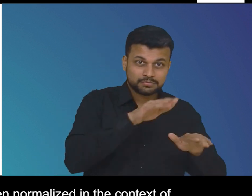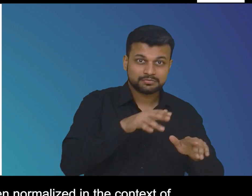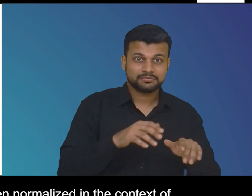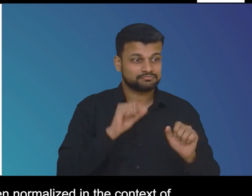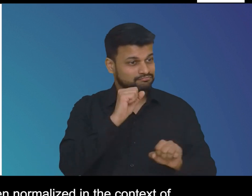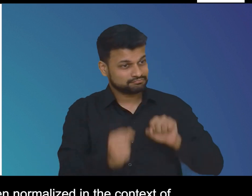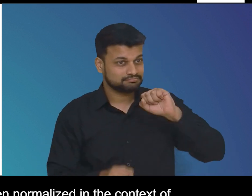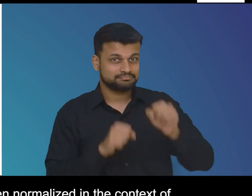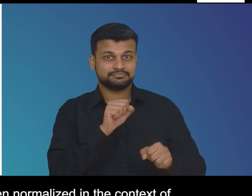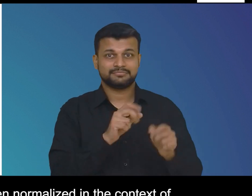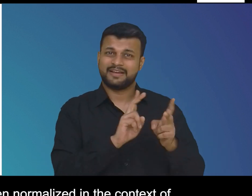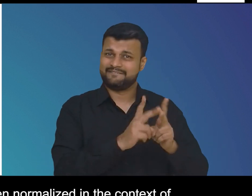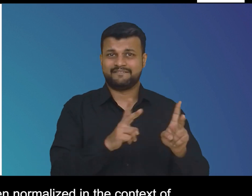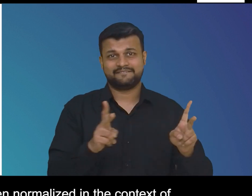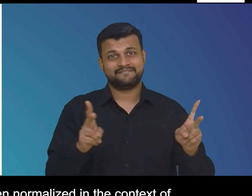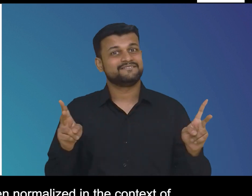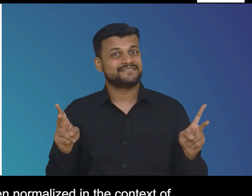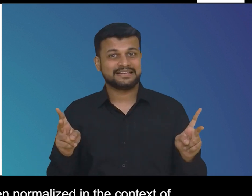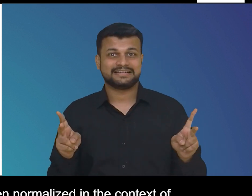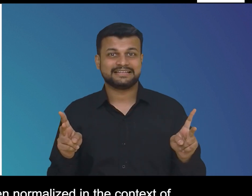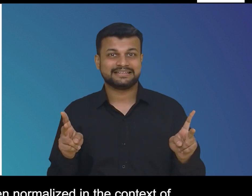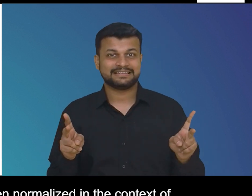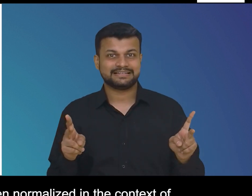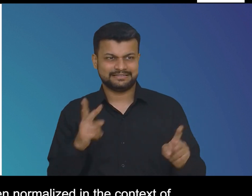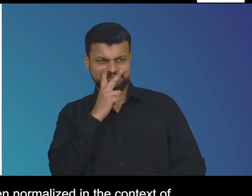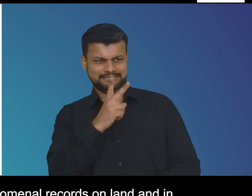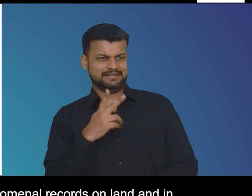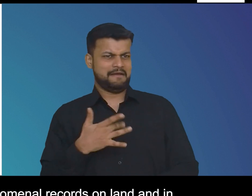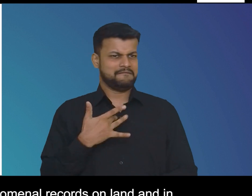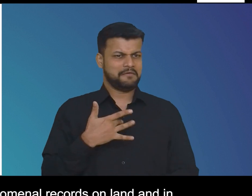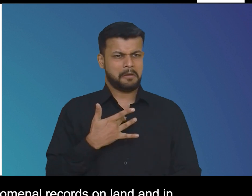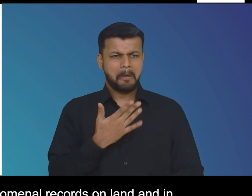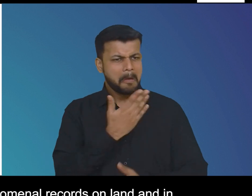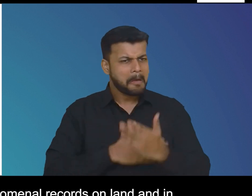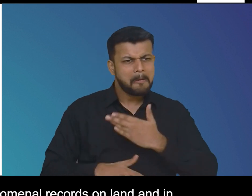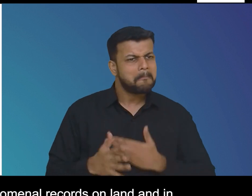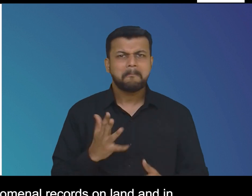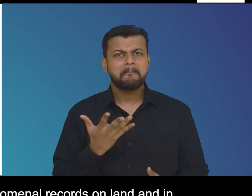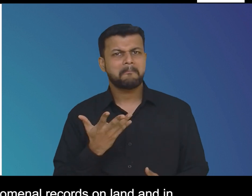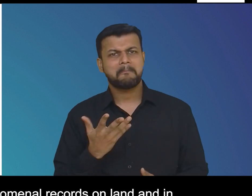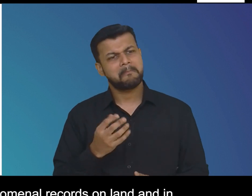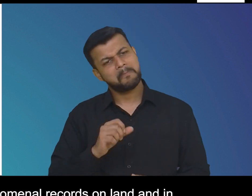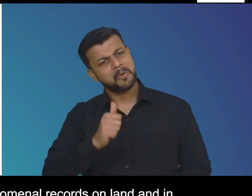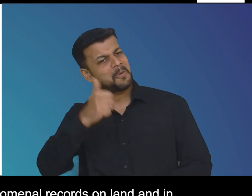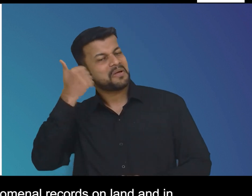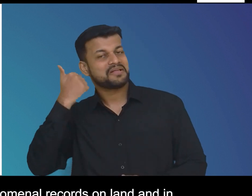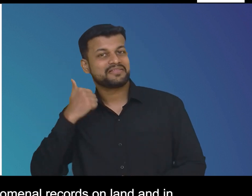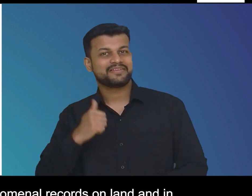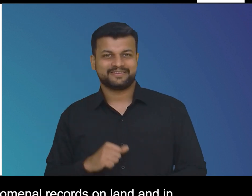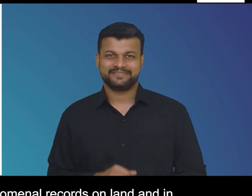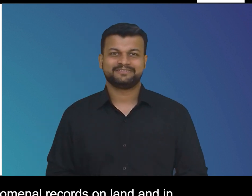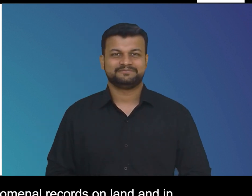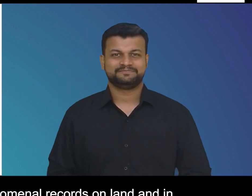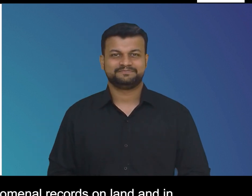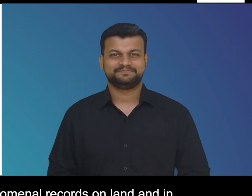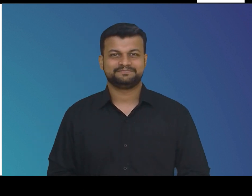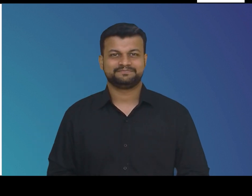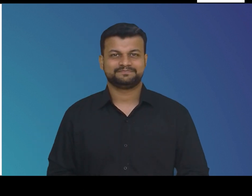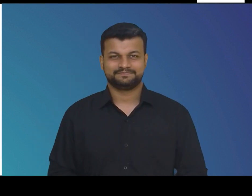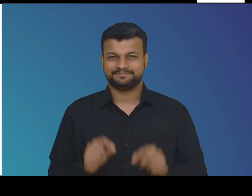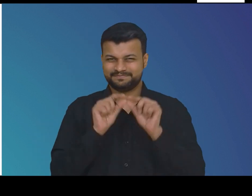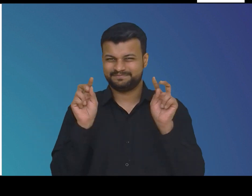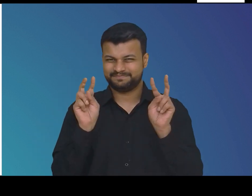has been normalized in the context of competition alongside breaking some phenomenal records on land and in water